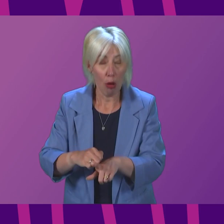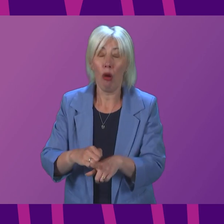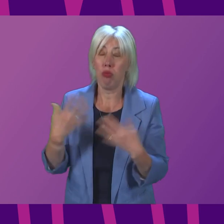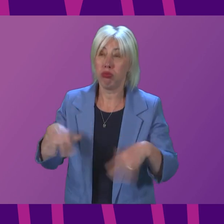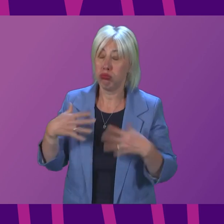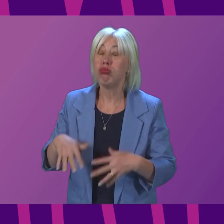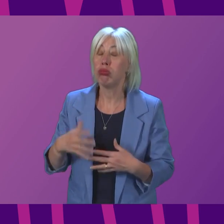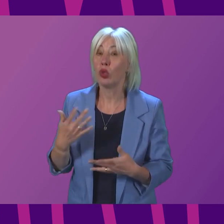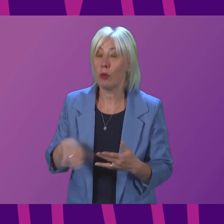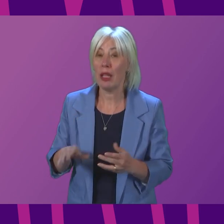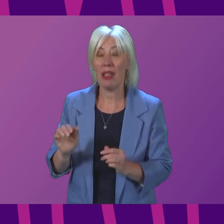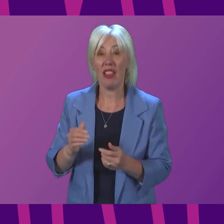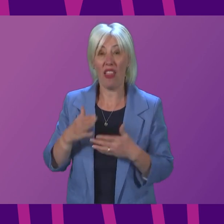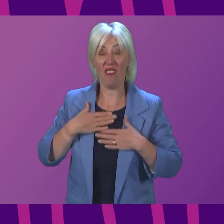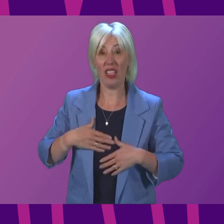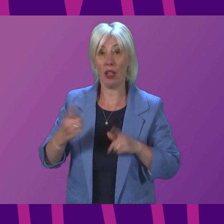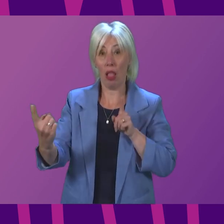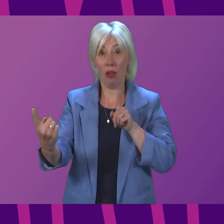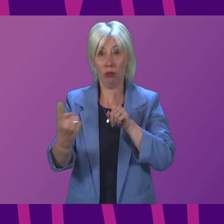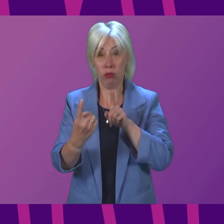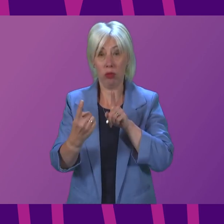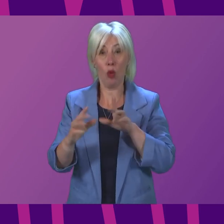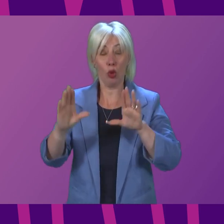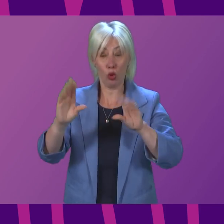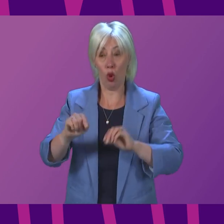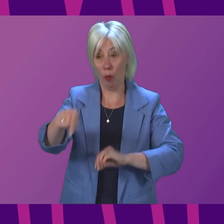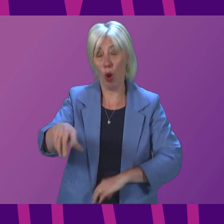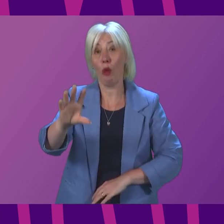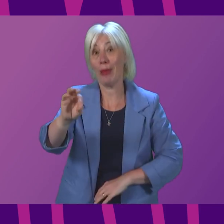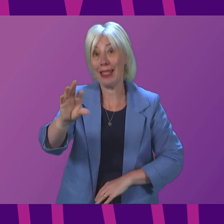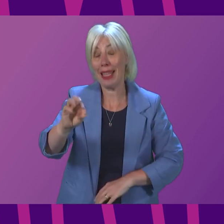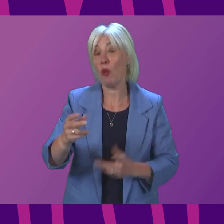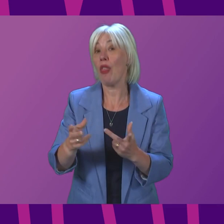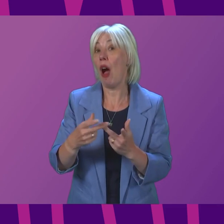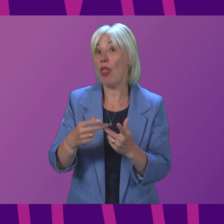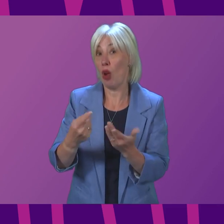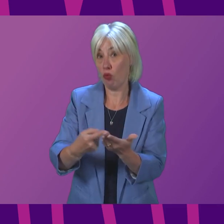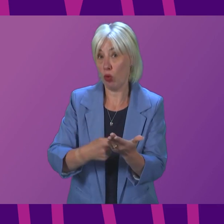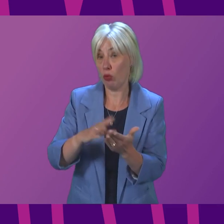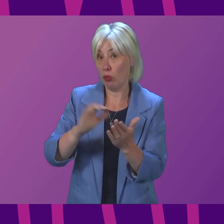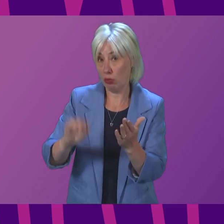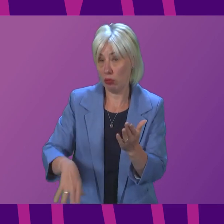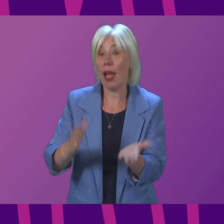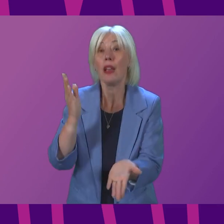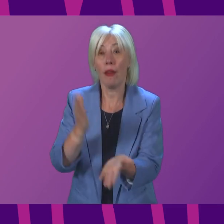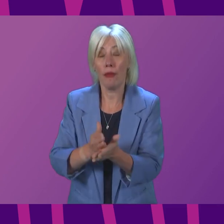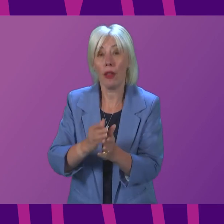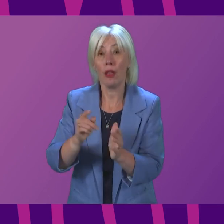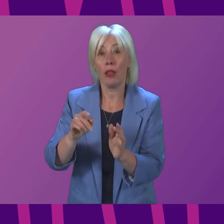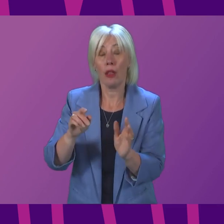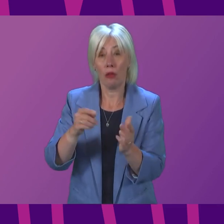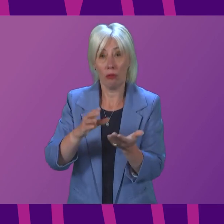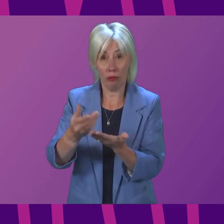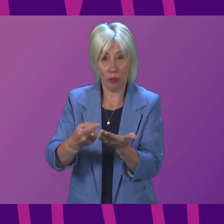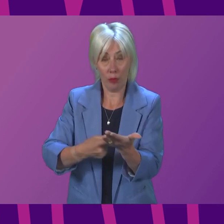confirm that that physical restriction will also be removed on Monday along with others? But secondly, that if it is removed, our courts are now